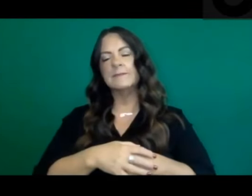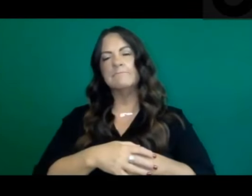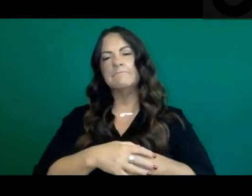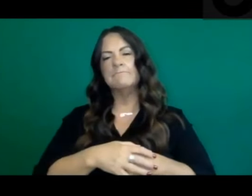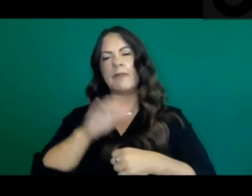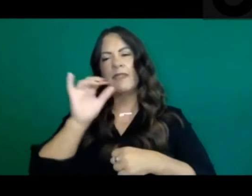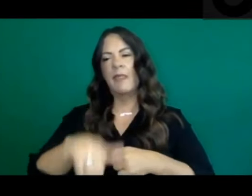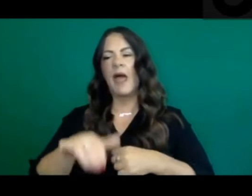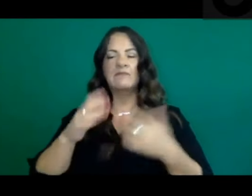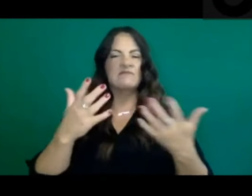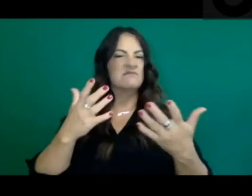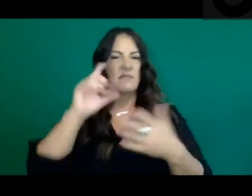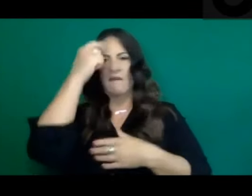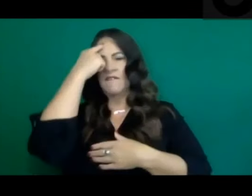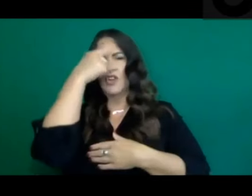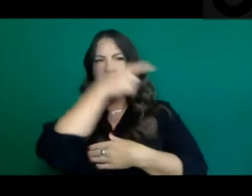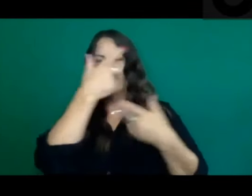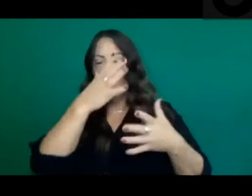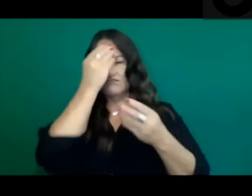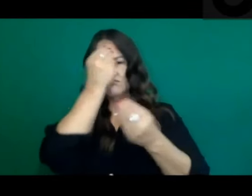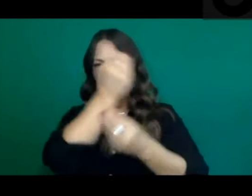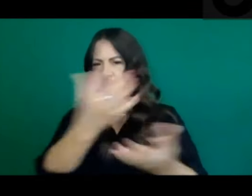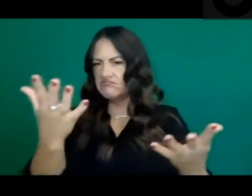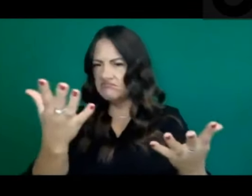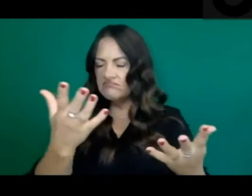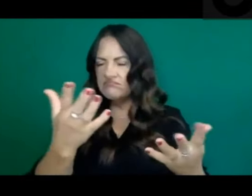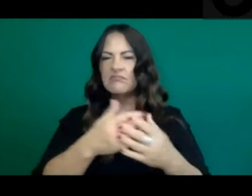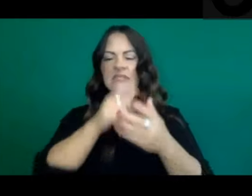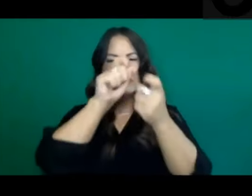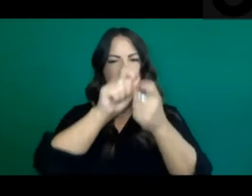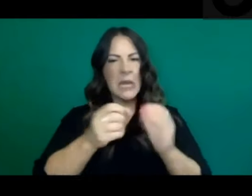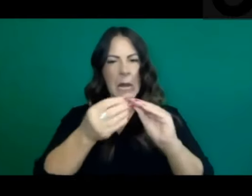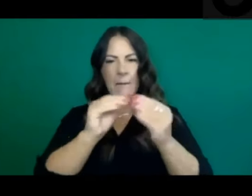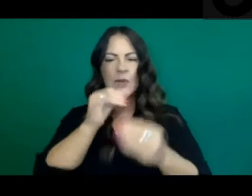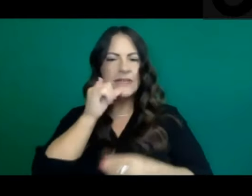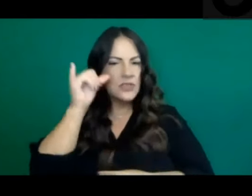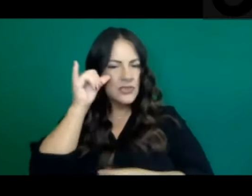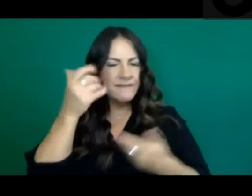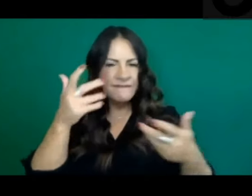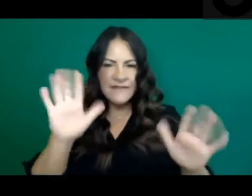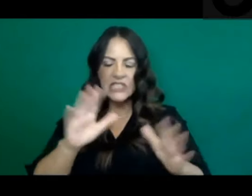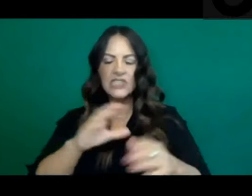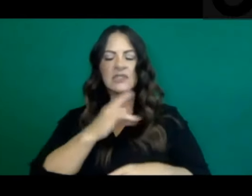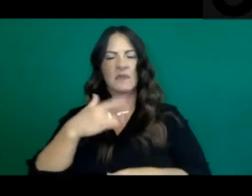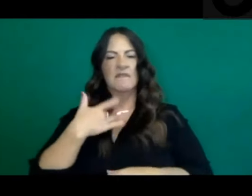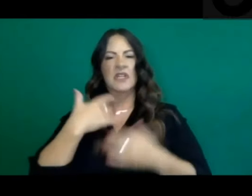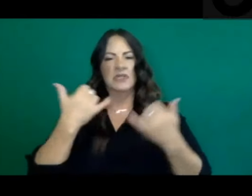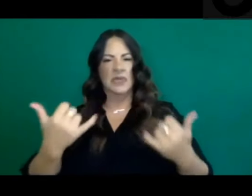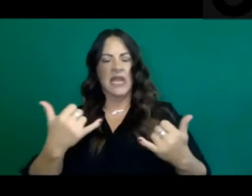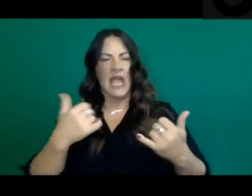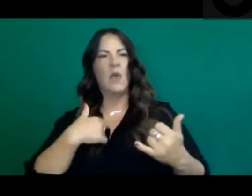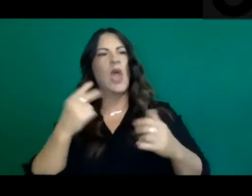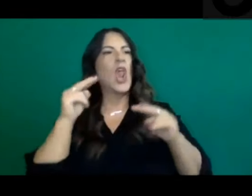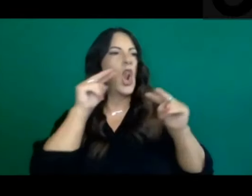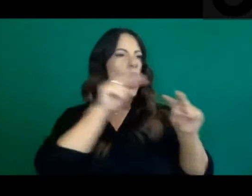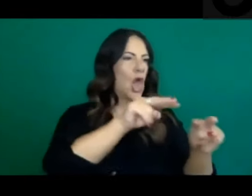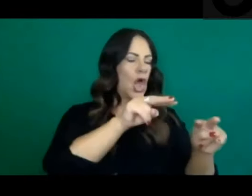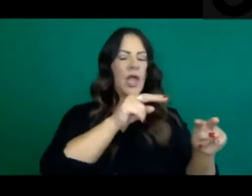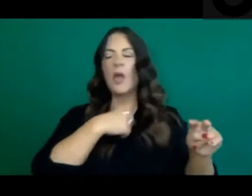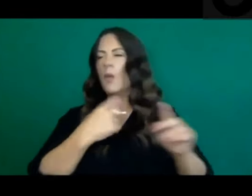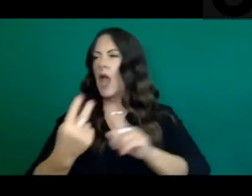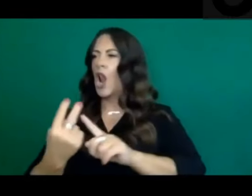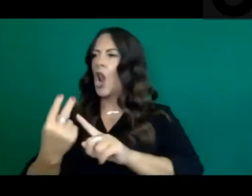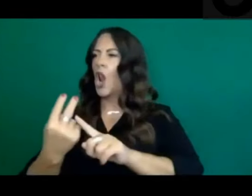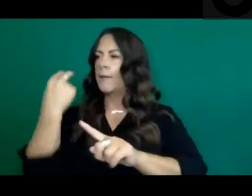our numbers. The governor shared a definitive number yesterday, and we feel today that that is the right number. We